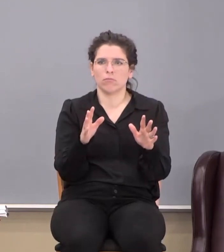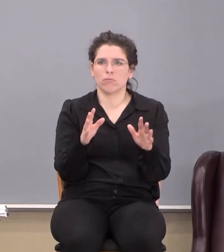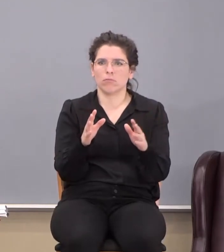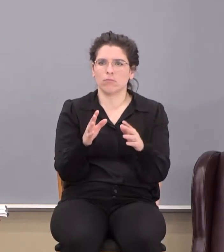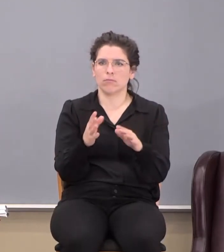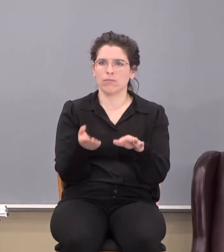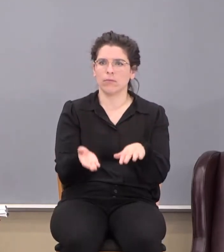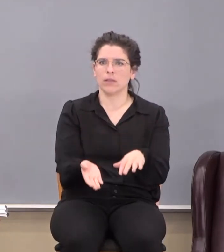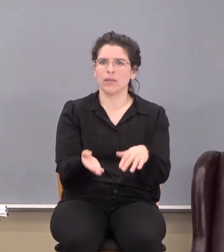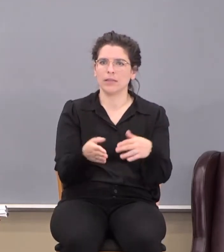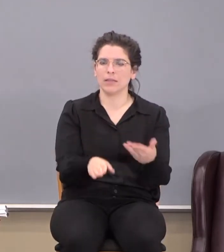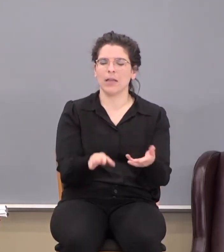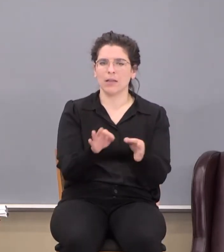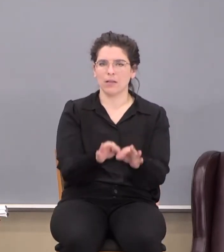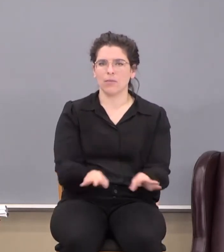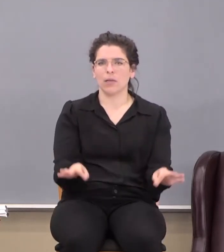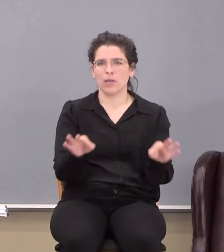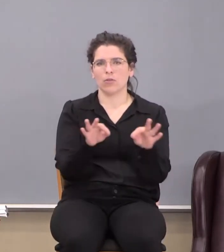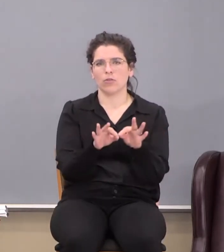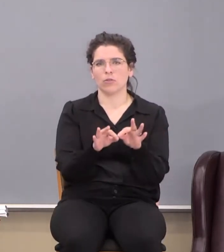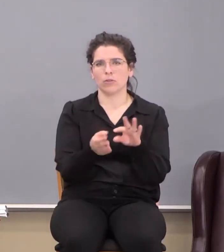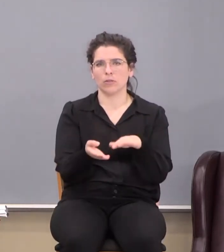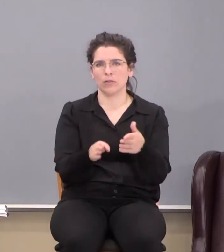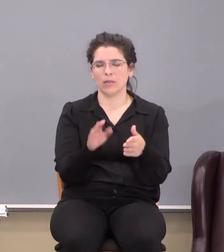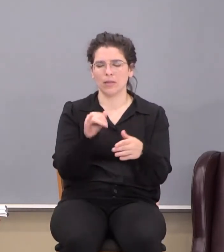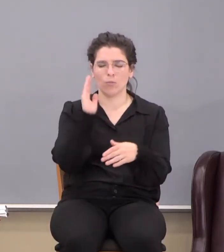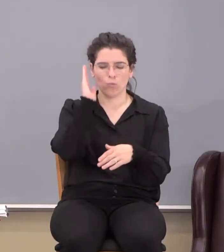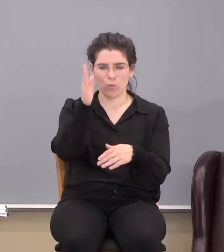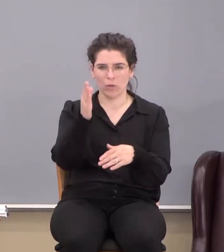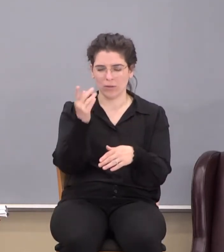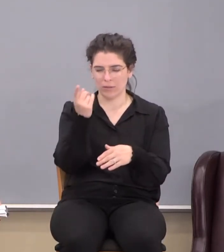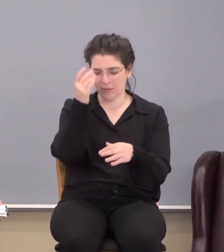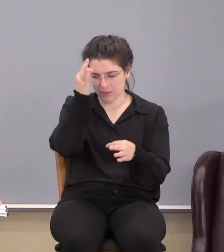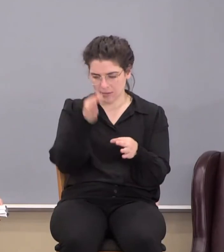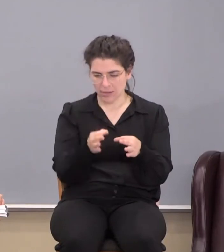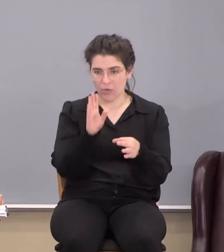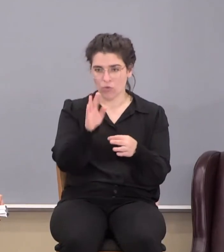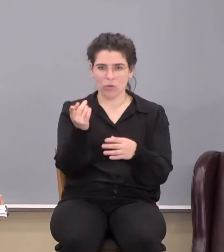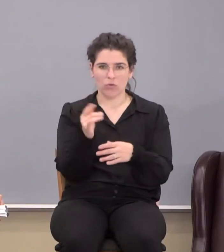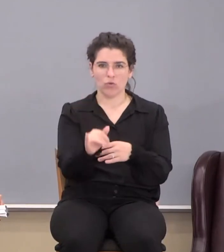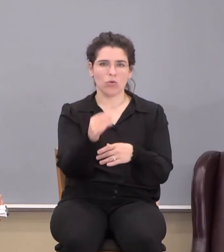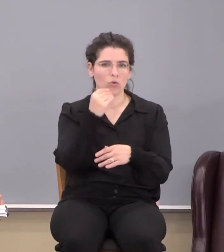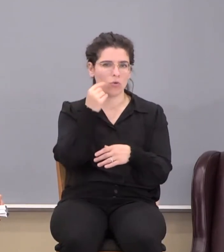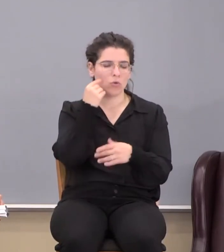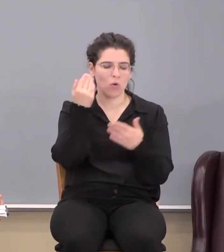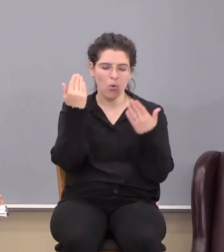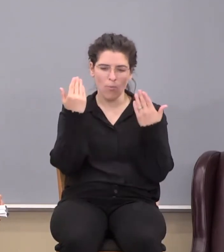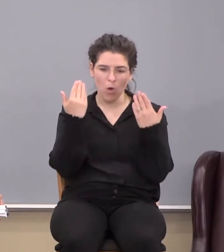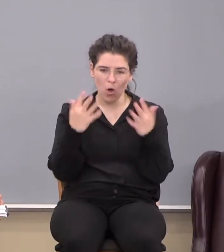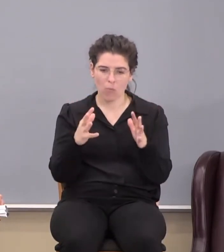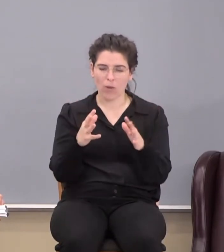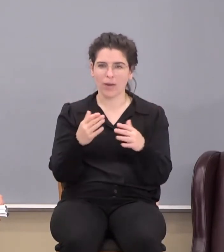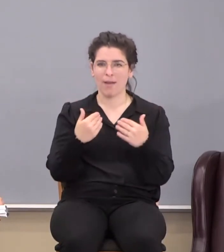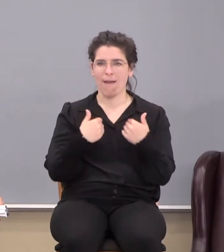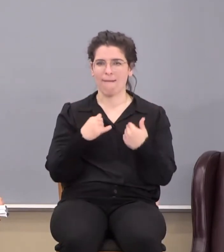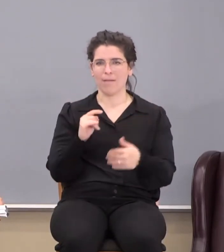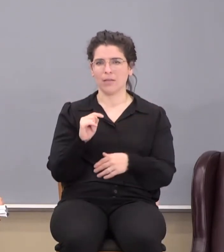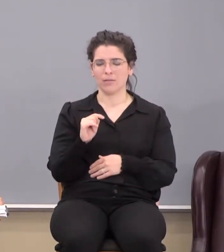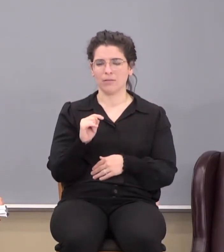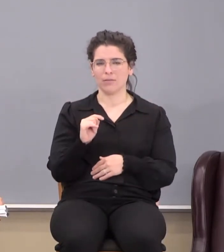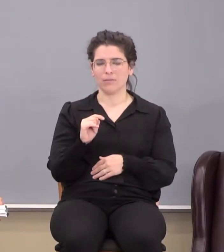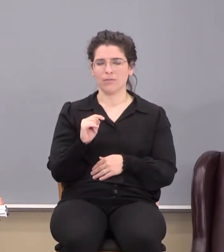The death that matters, the death that's going to determine your eternal destiny, you already got it.